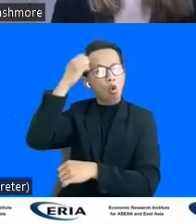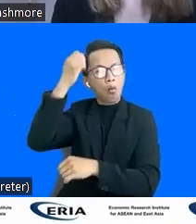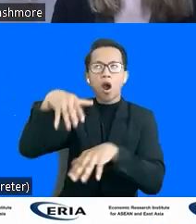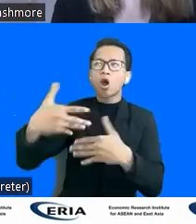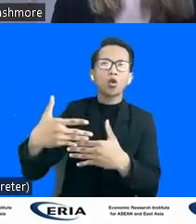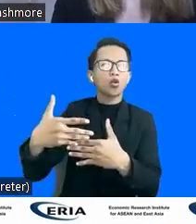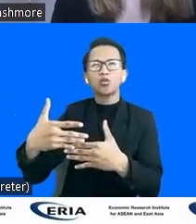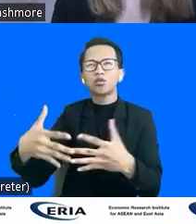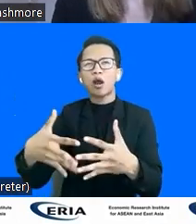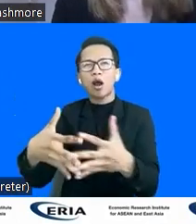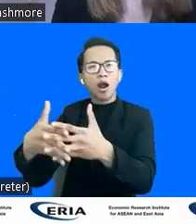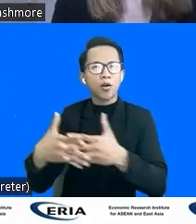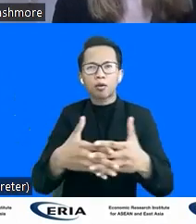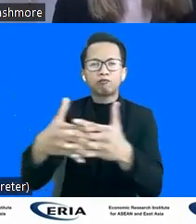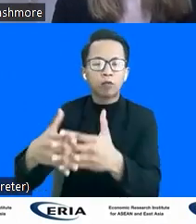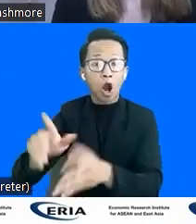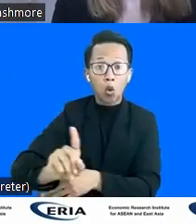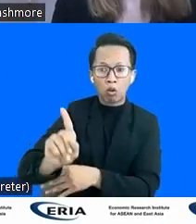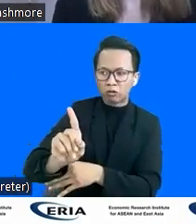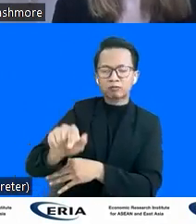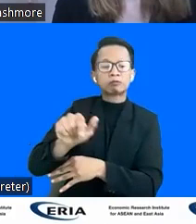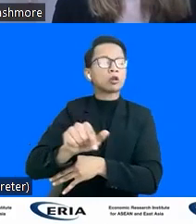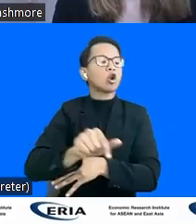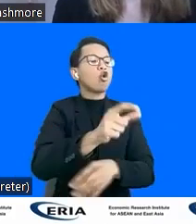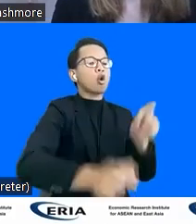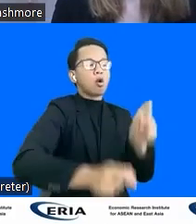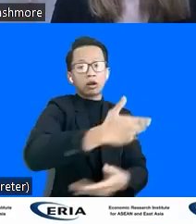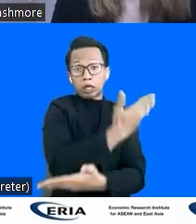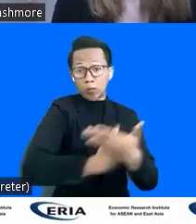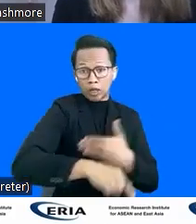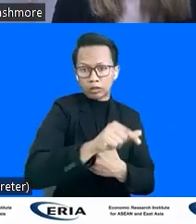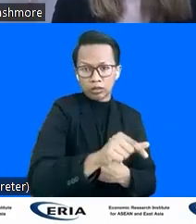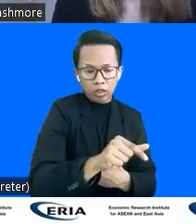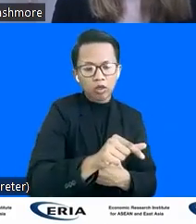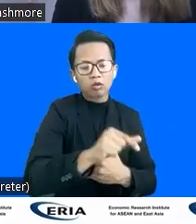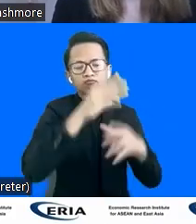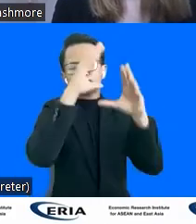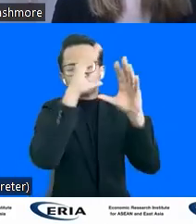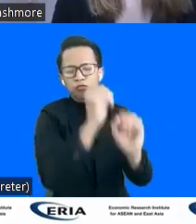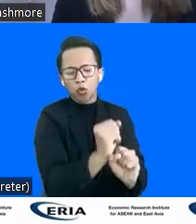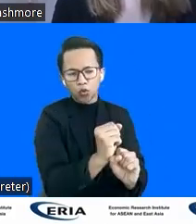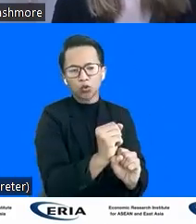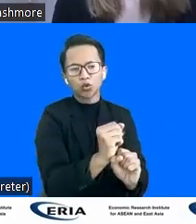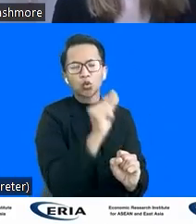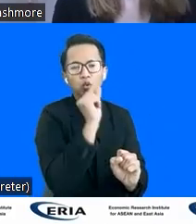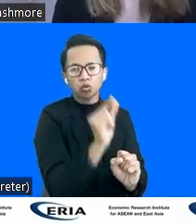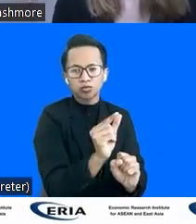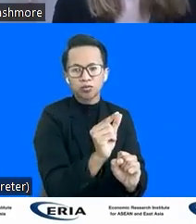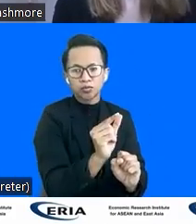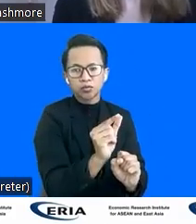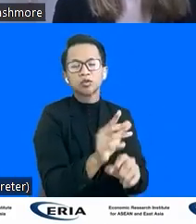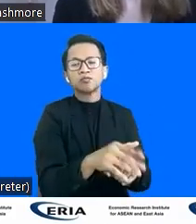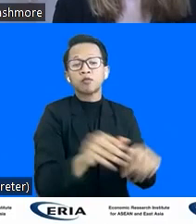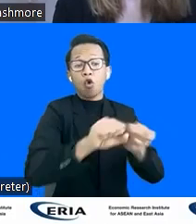And ultimately, the people with disabilities are a key untapped consumer that organizations